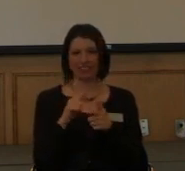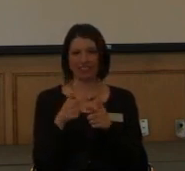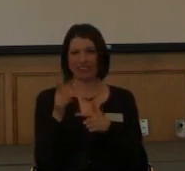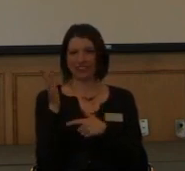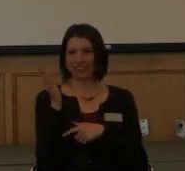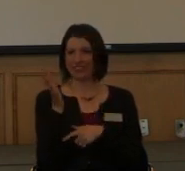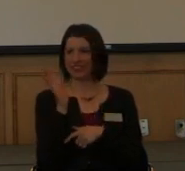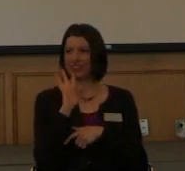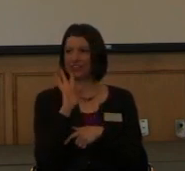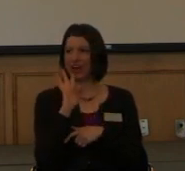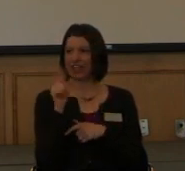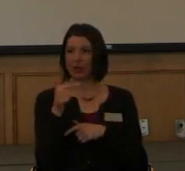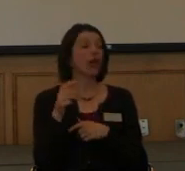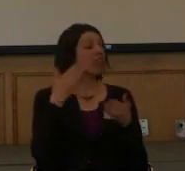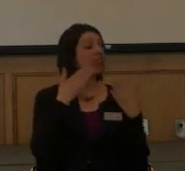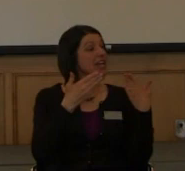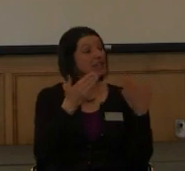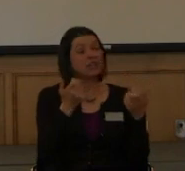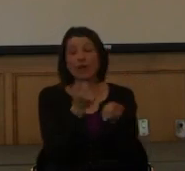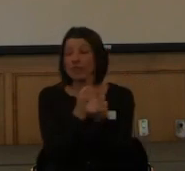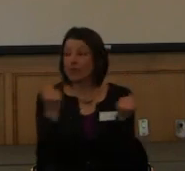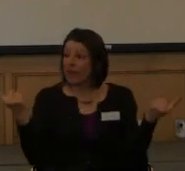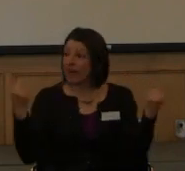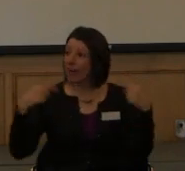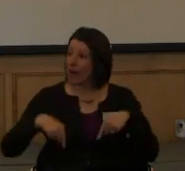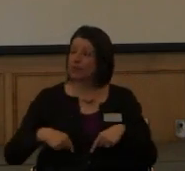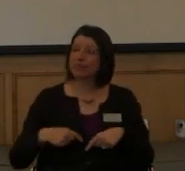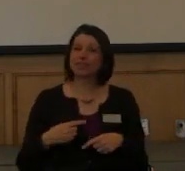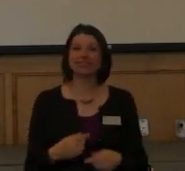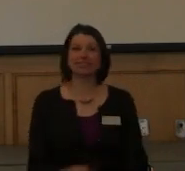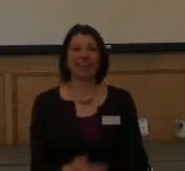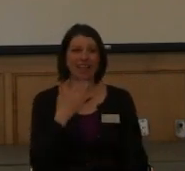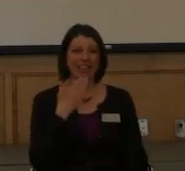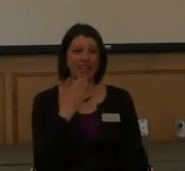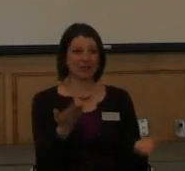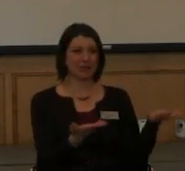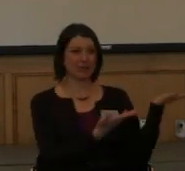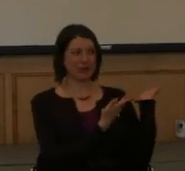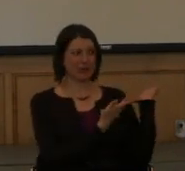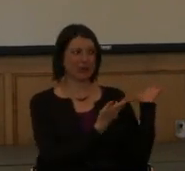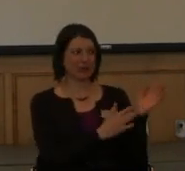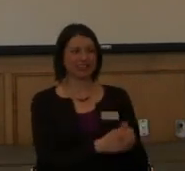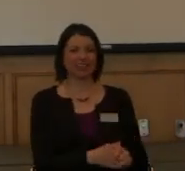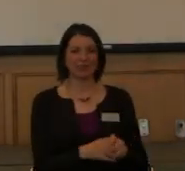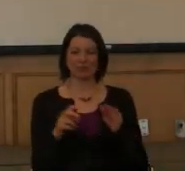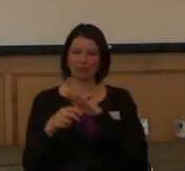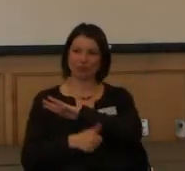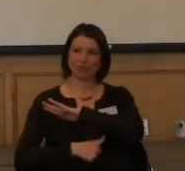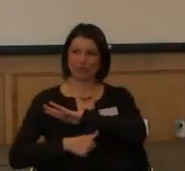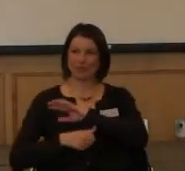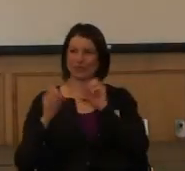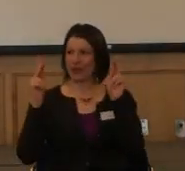good, too. Well, thank you, everyone, for coming. Thanks. Thank Dawn again and head downstairs.